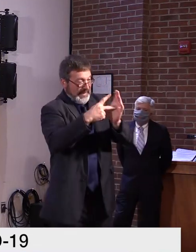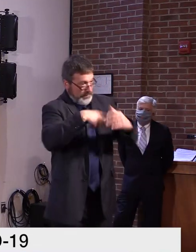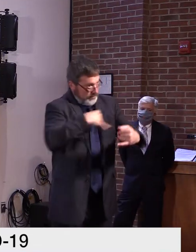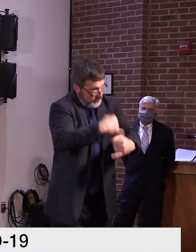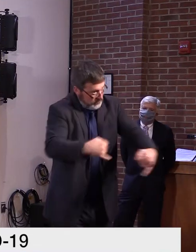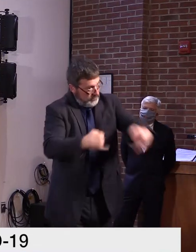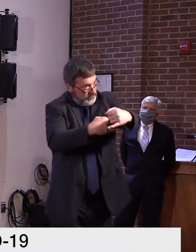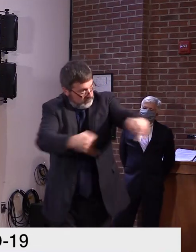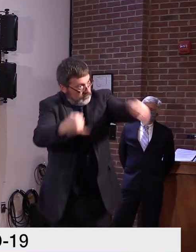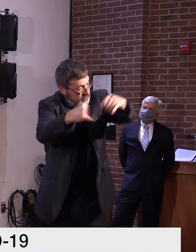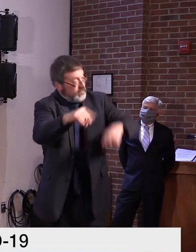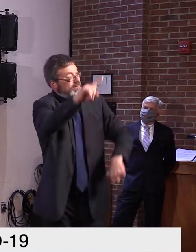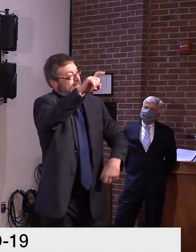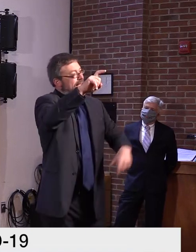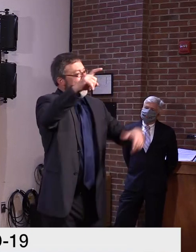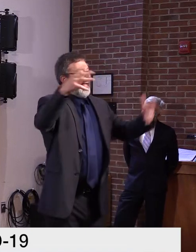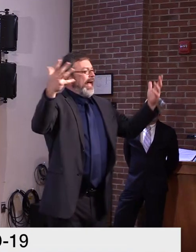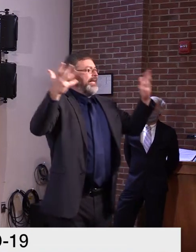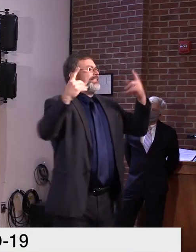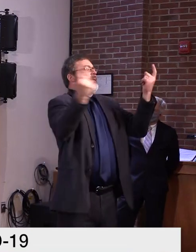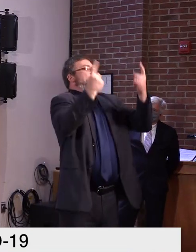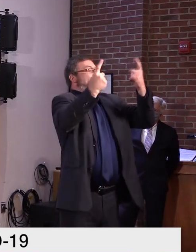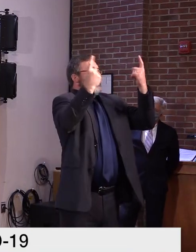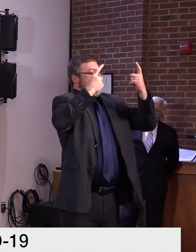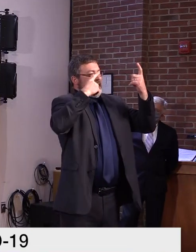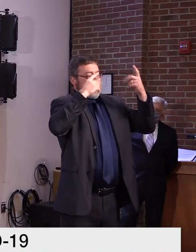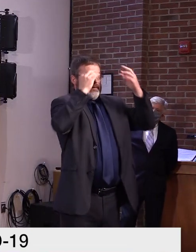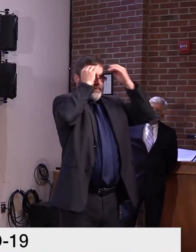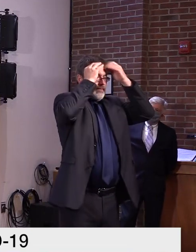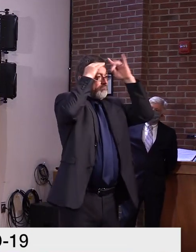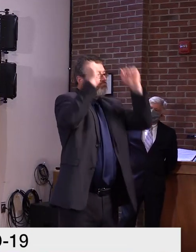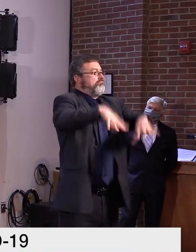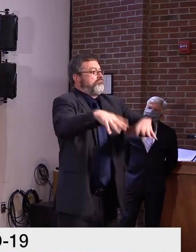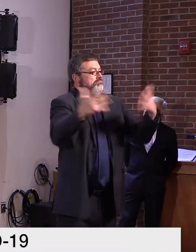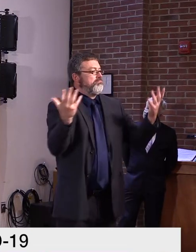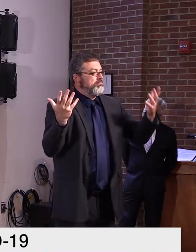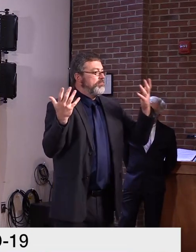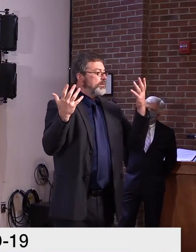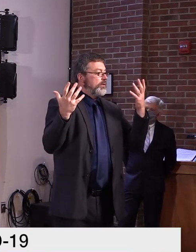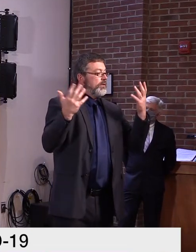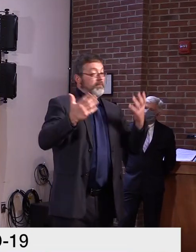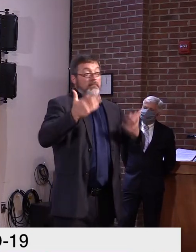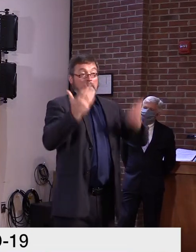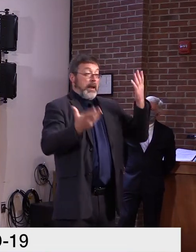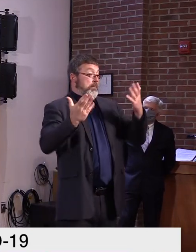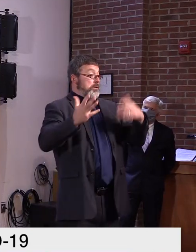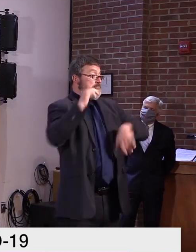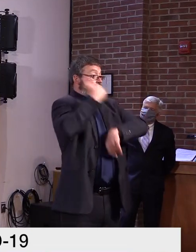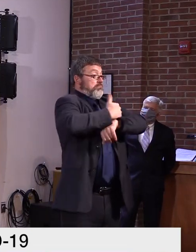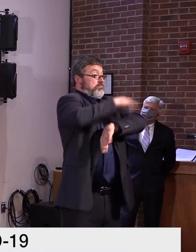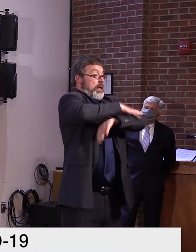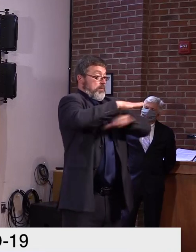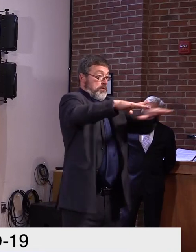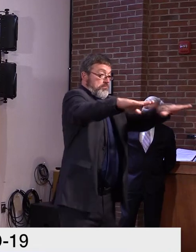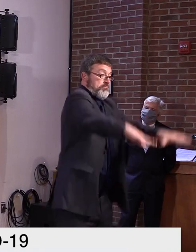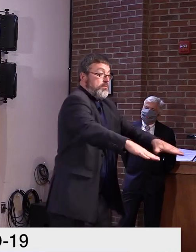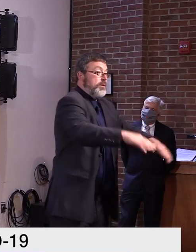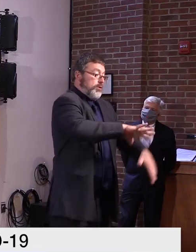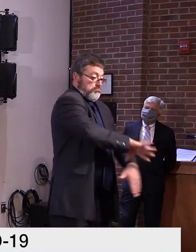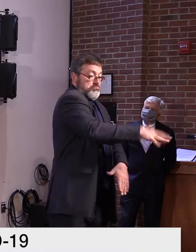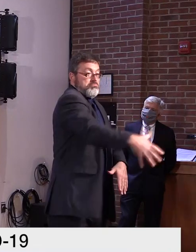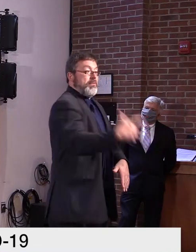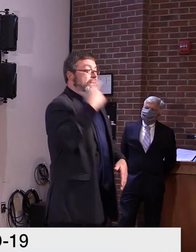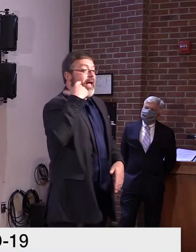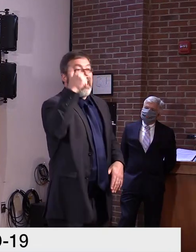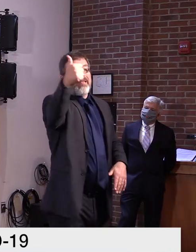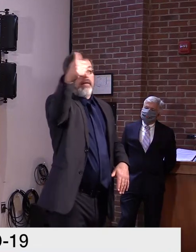this, whether it be setting out the candy on a table and letting people know how much they can take and what have you, still being